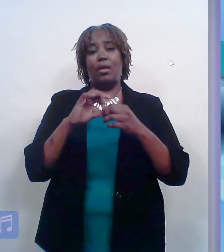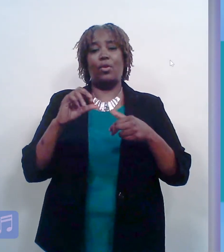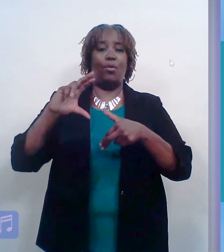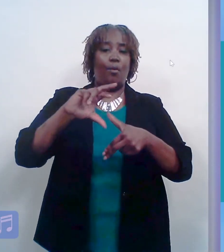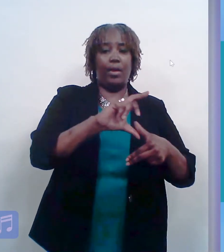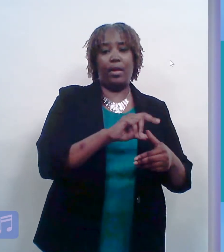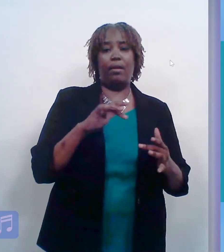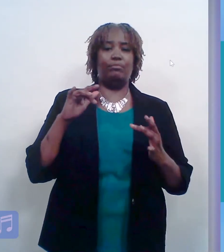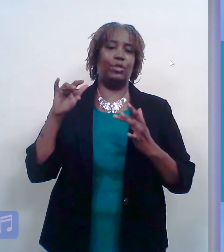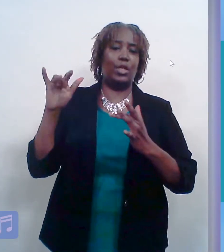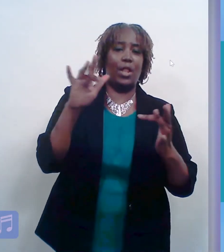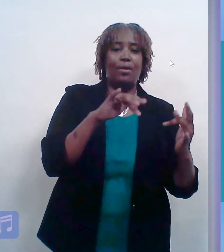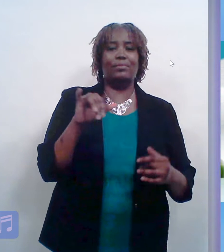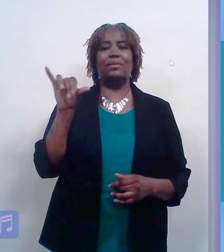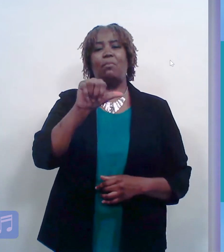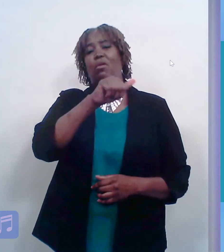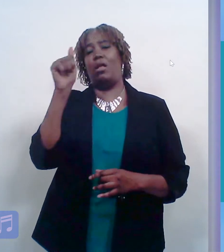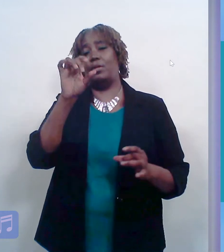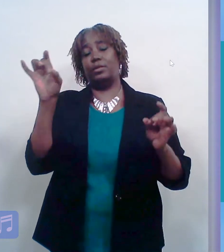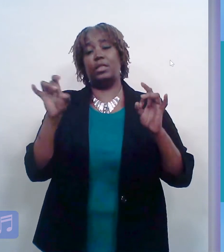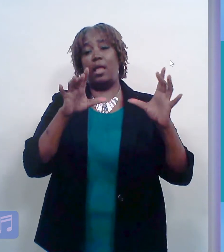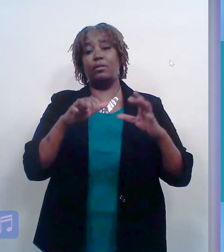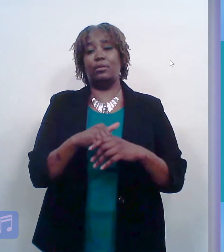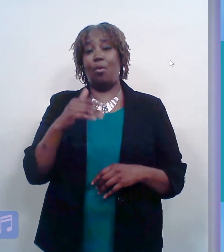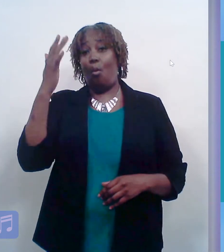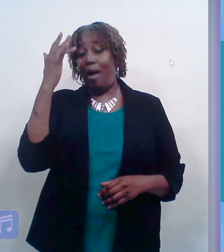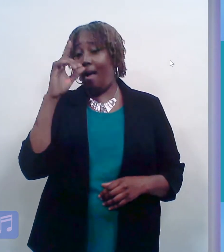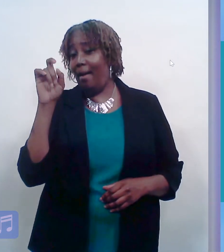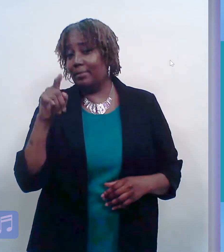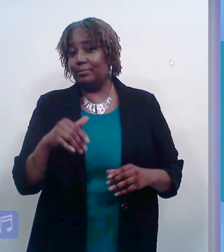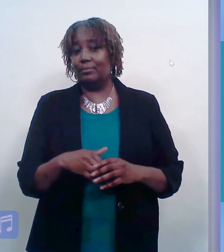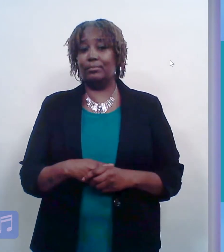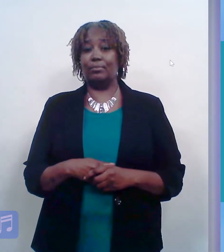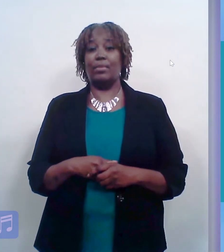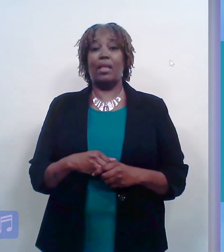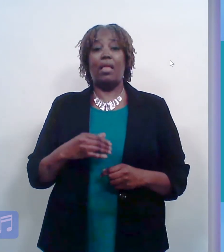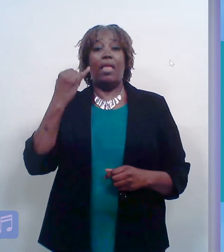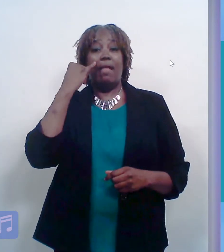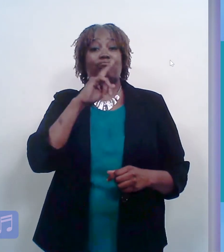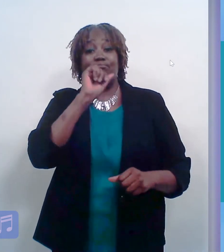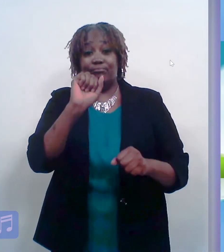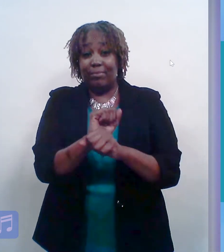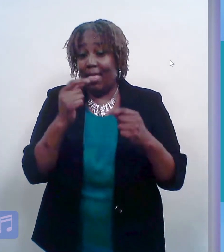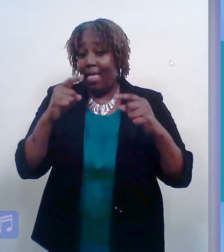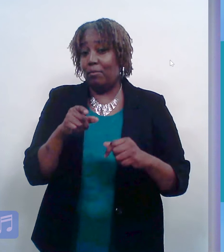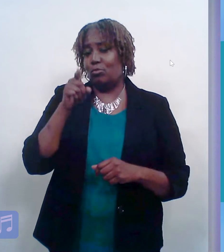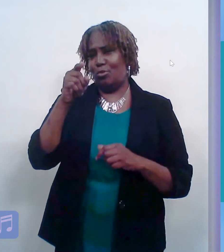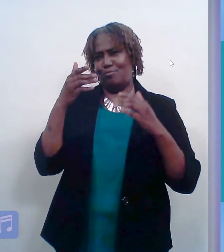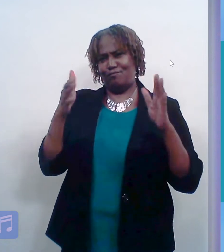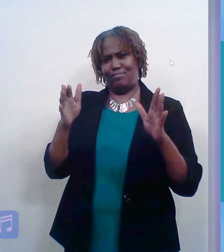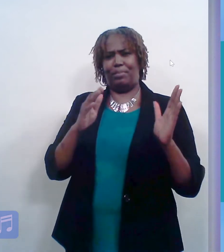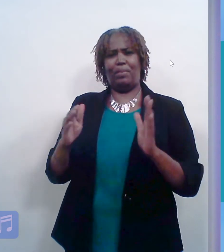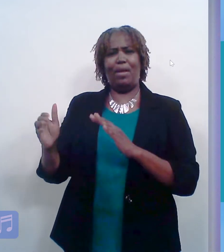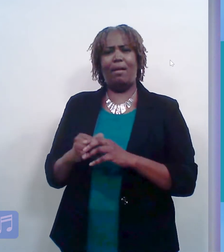It's important to think about hurricanes, tornadoes, and other disasters so you're prepared in